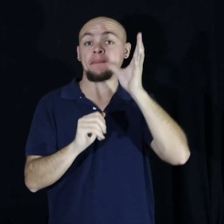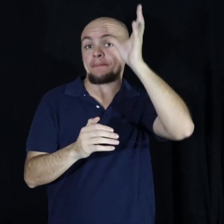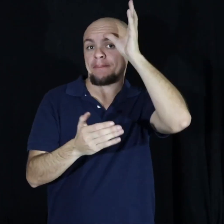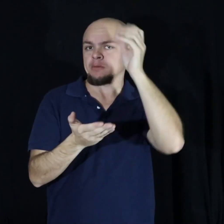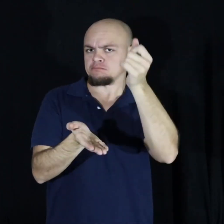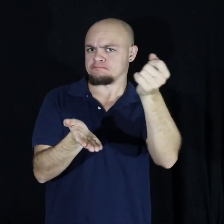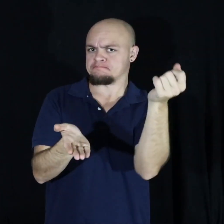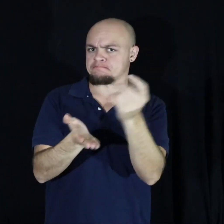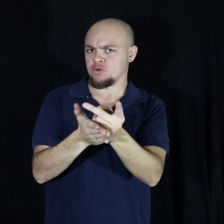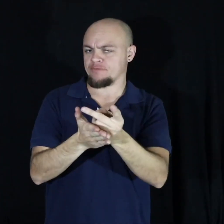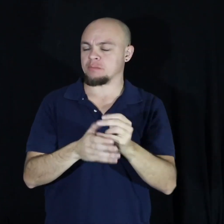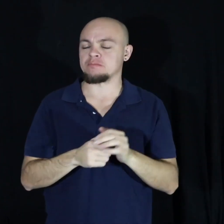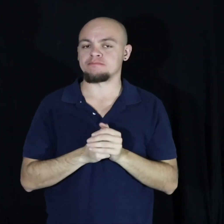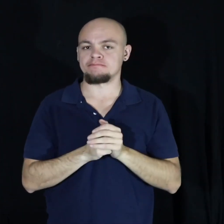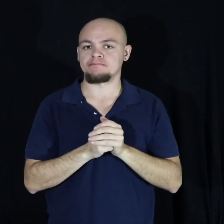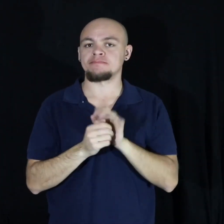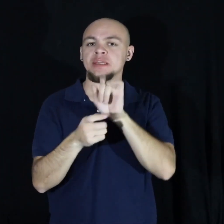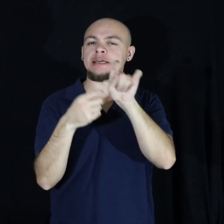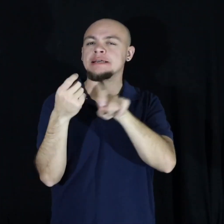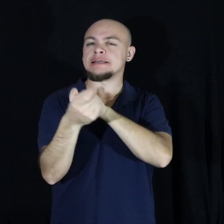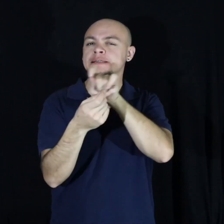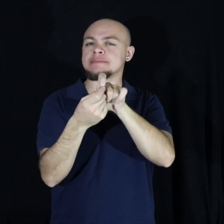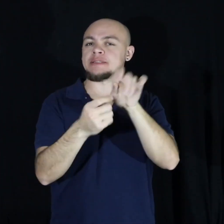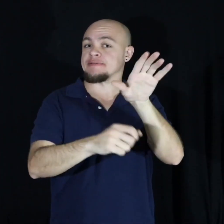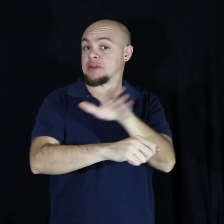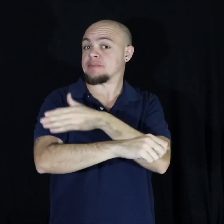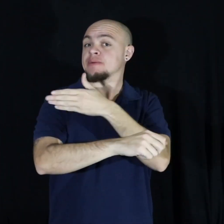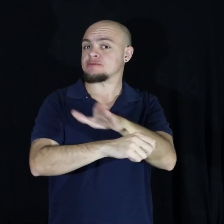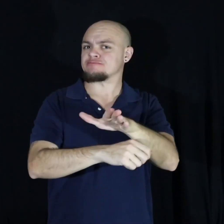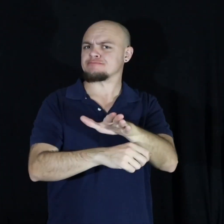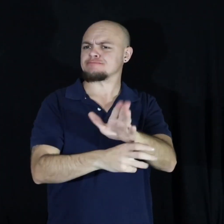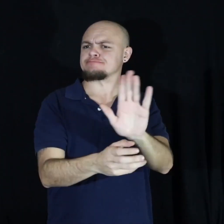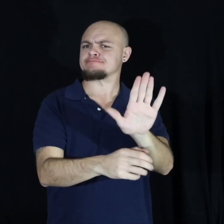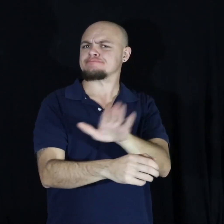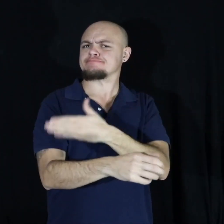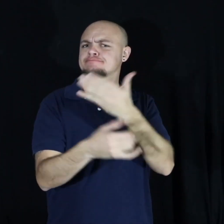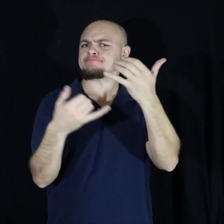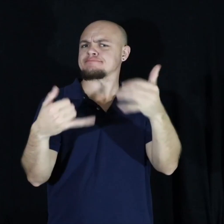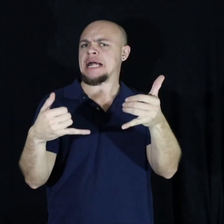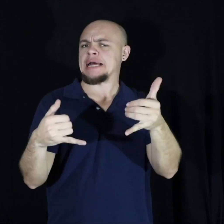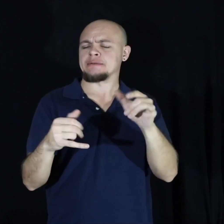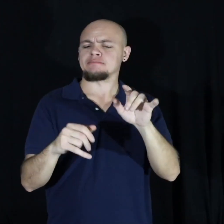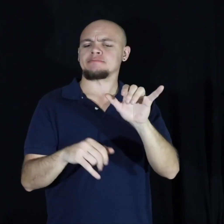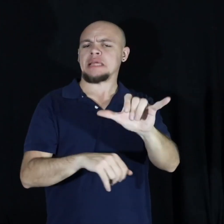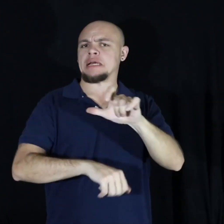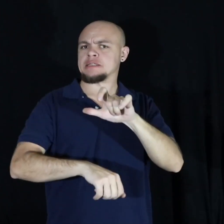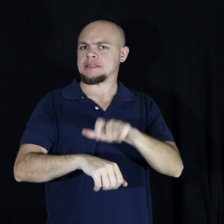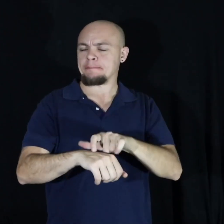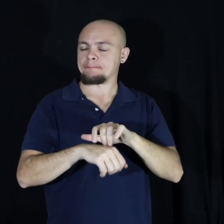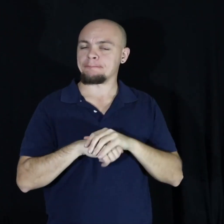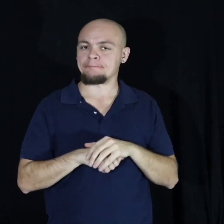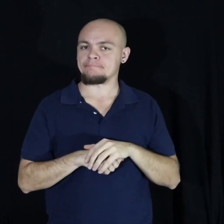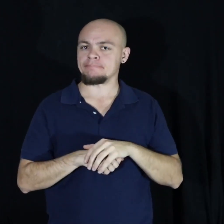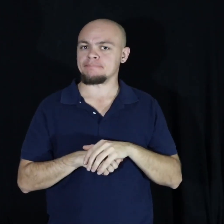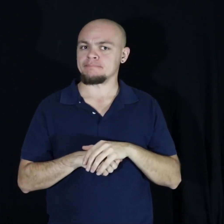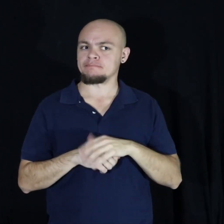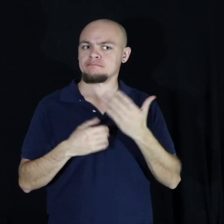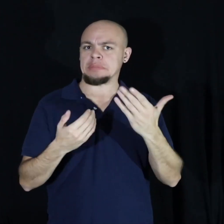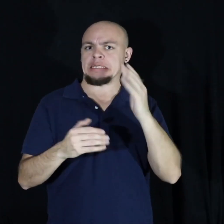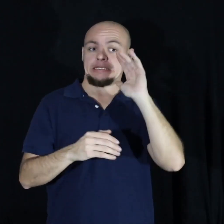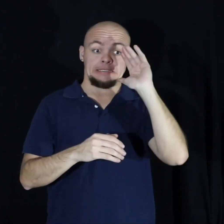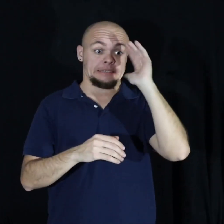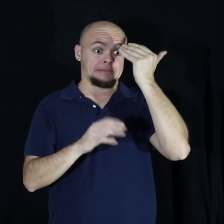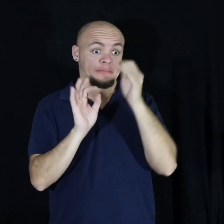even specific kind of music will also be playing during operating hours it may not sound important